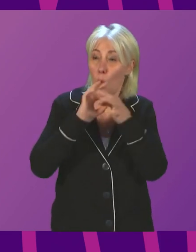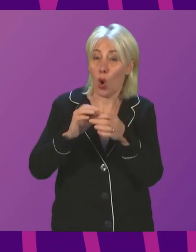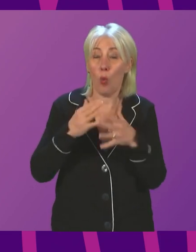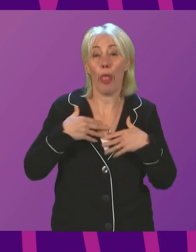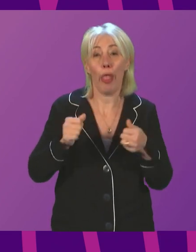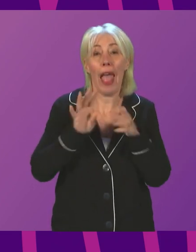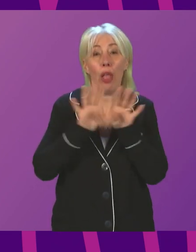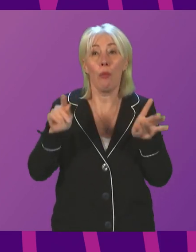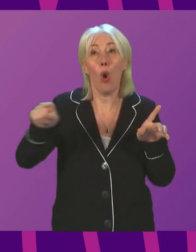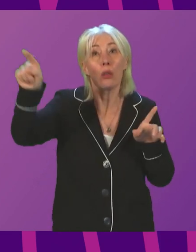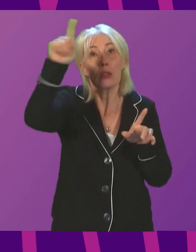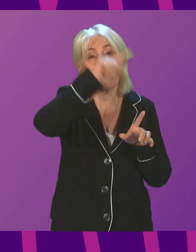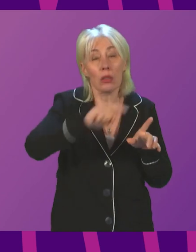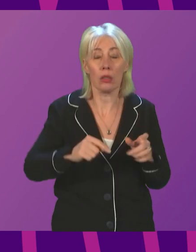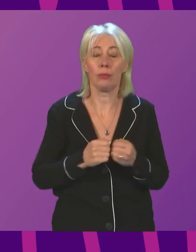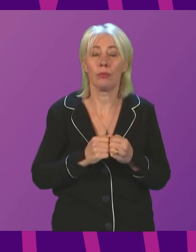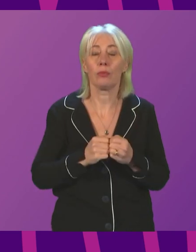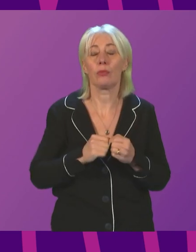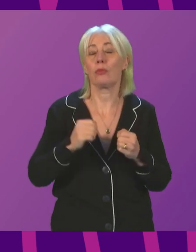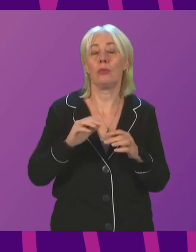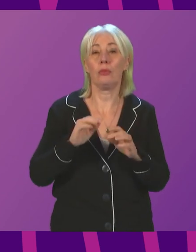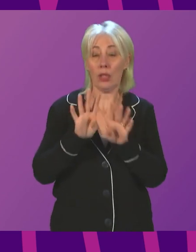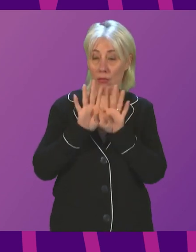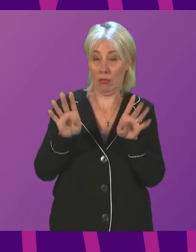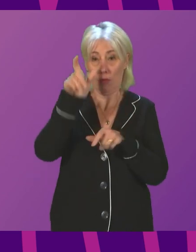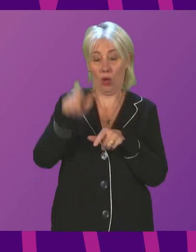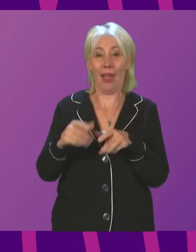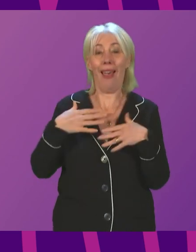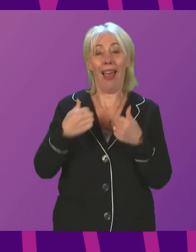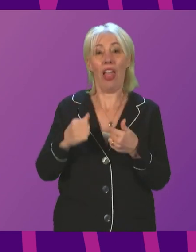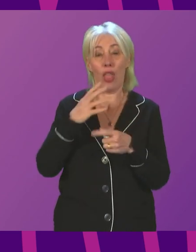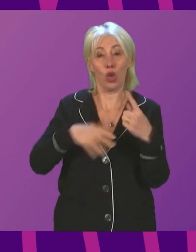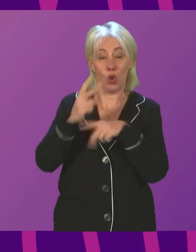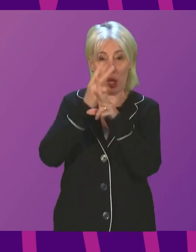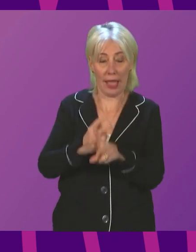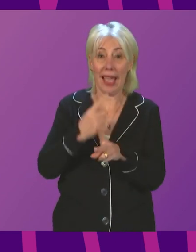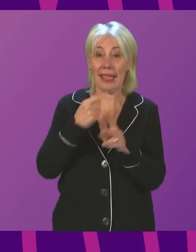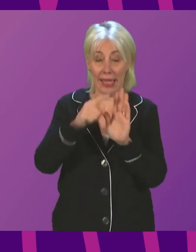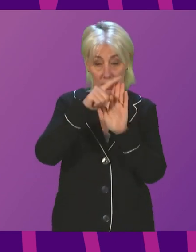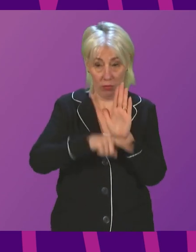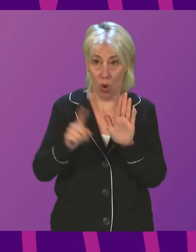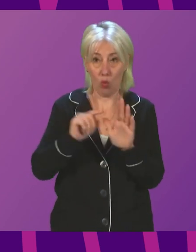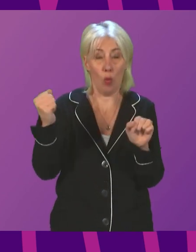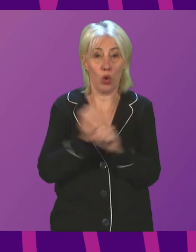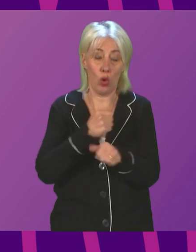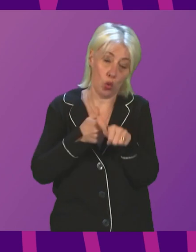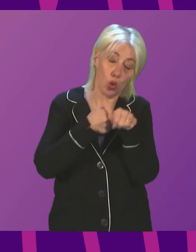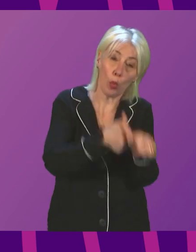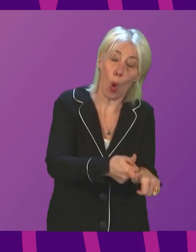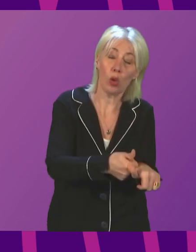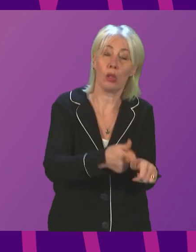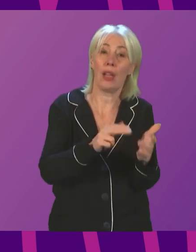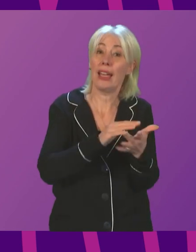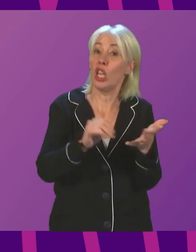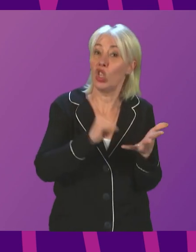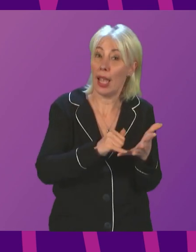pressures. The Cabinet Secretary for Health and Social Care set out last week the measures we are taking to support the NHS in preparing